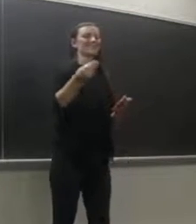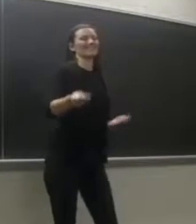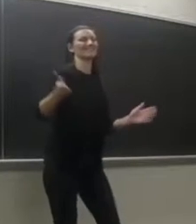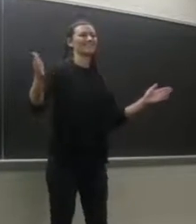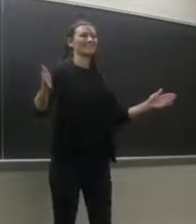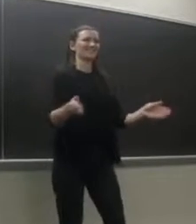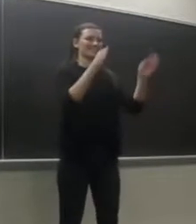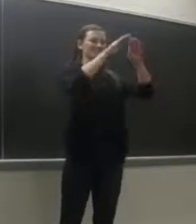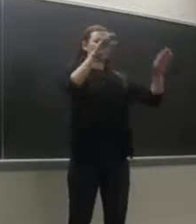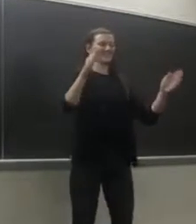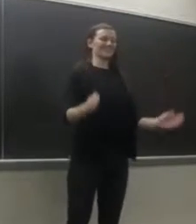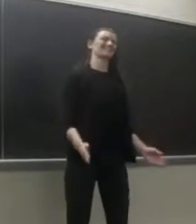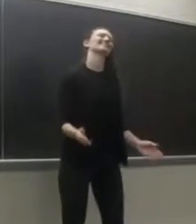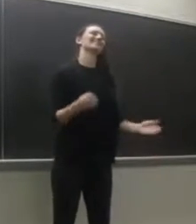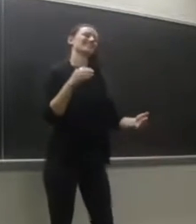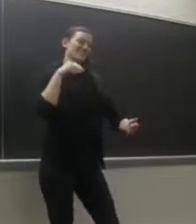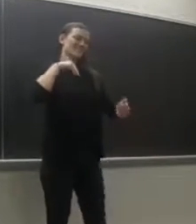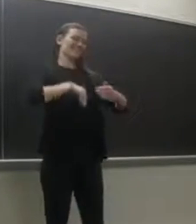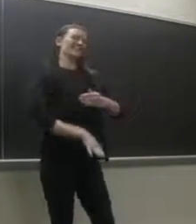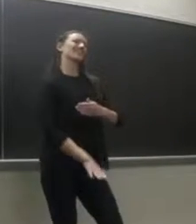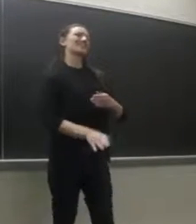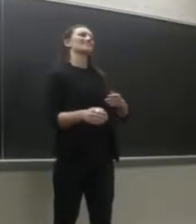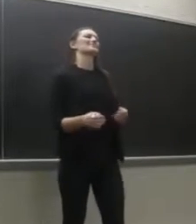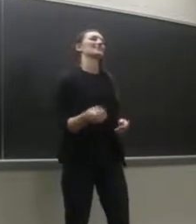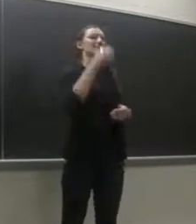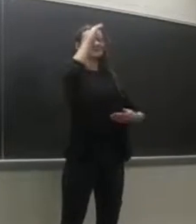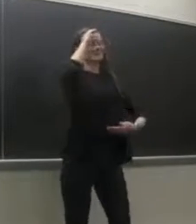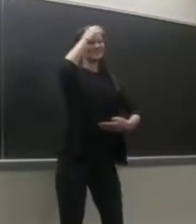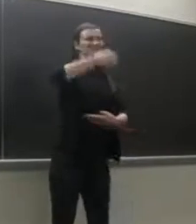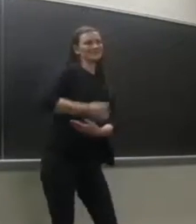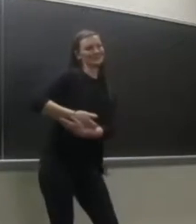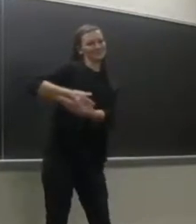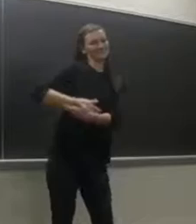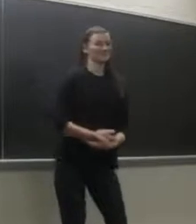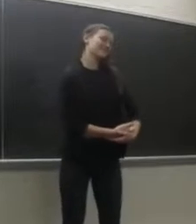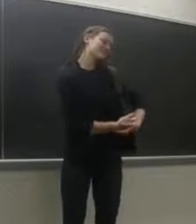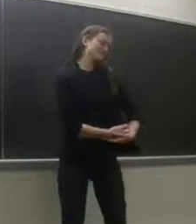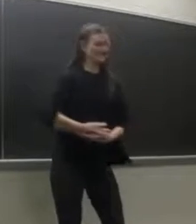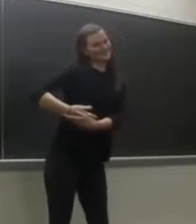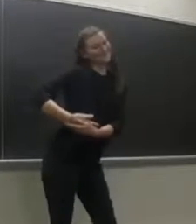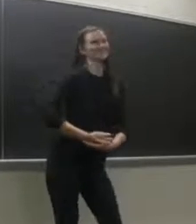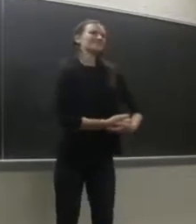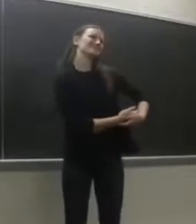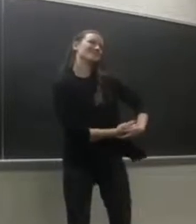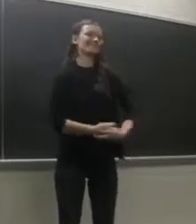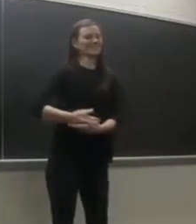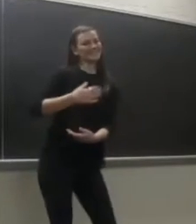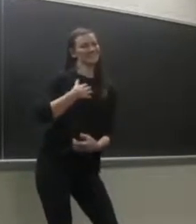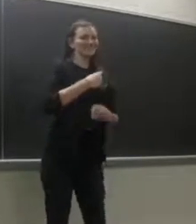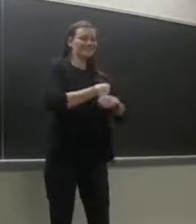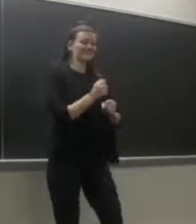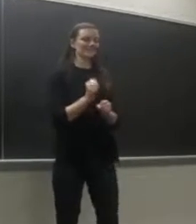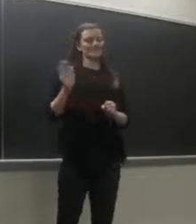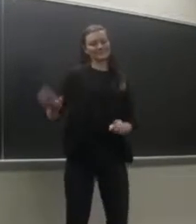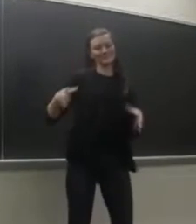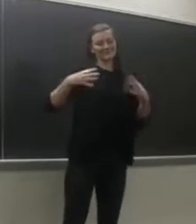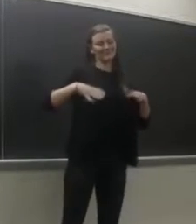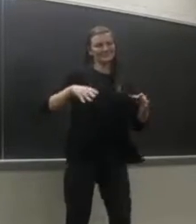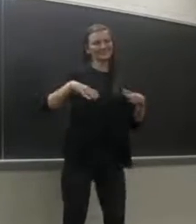bullet trailer and have a baby bite I'll safety pin his clothes